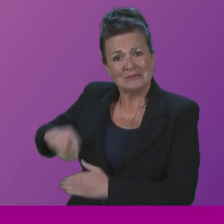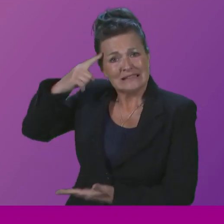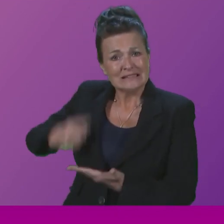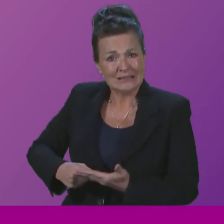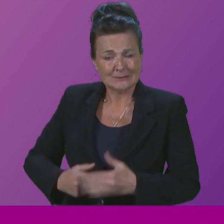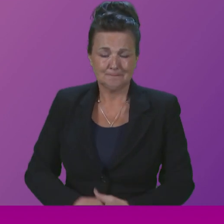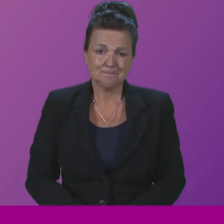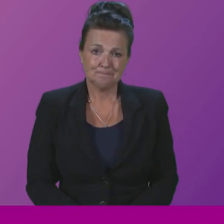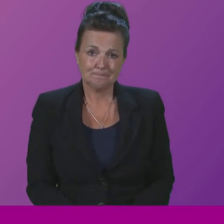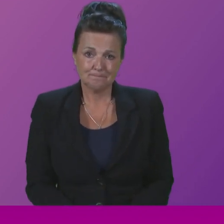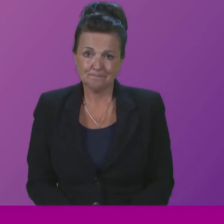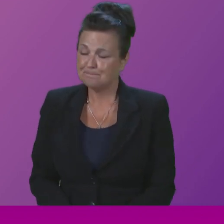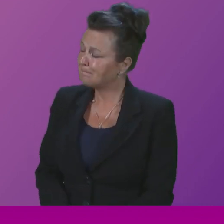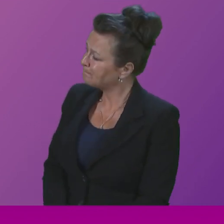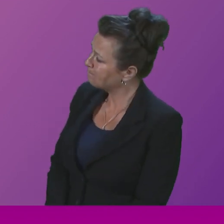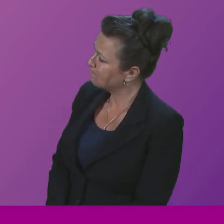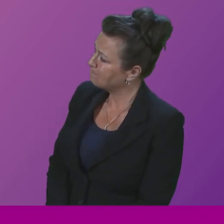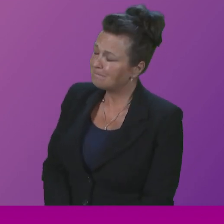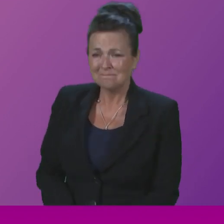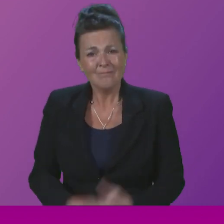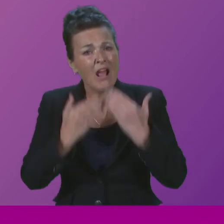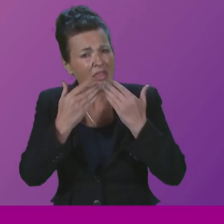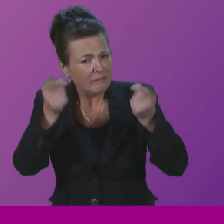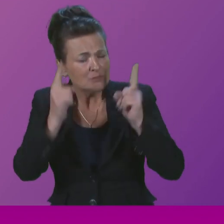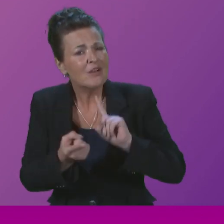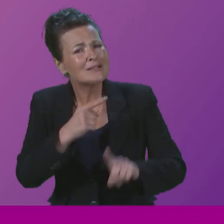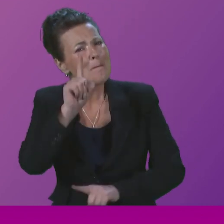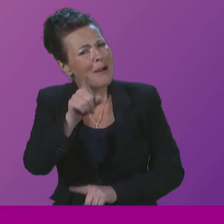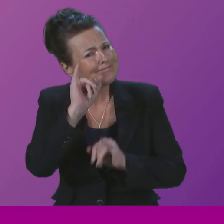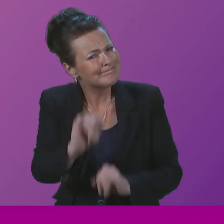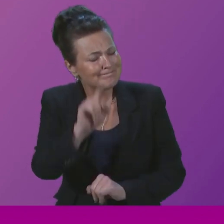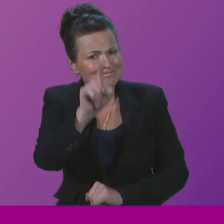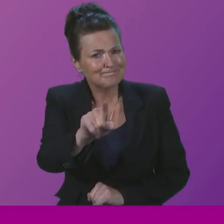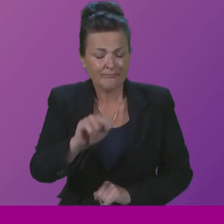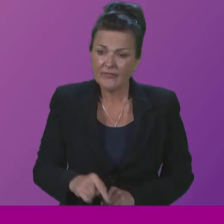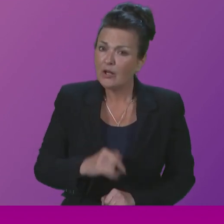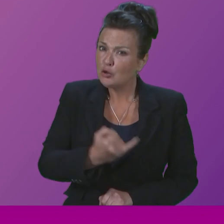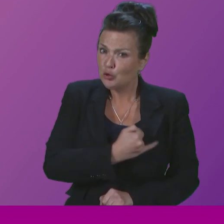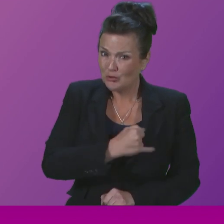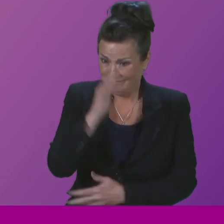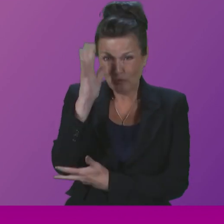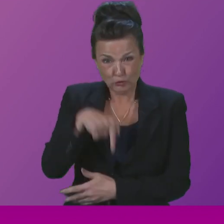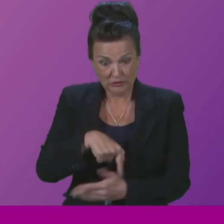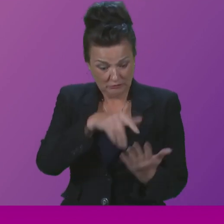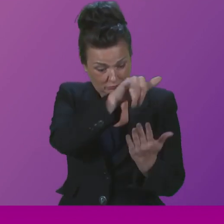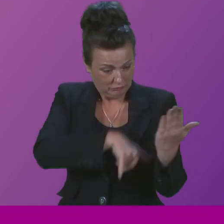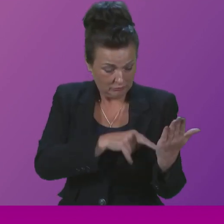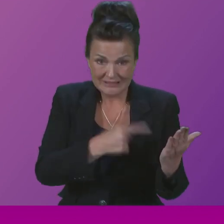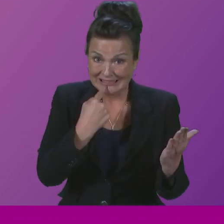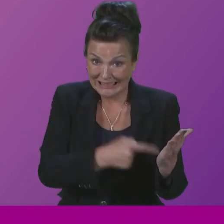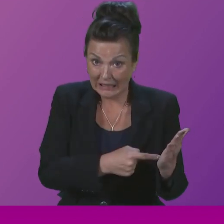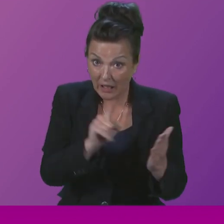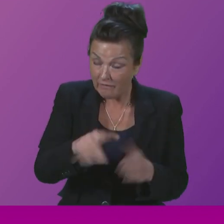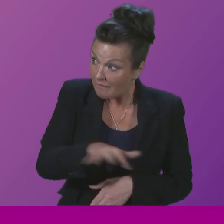I thank the First Minister for that answer, but the Joseph Rowntree Foundation report highlighted the particular pressures facing families in Scotland with a disabled